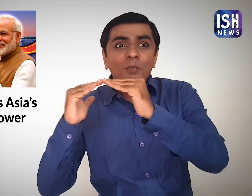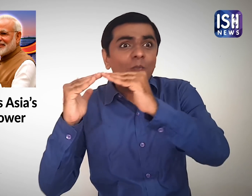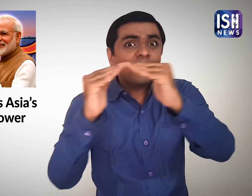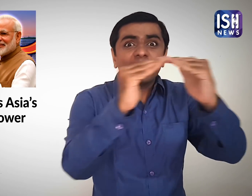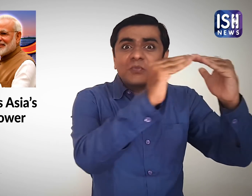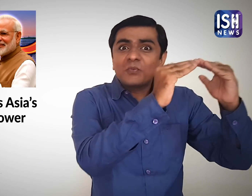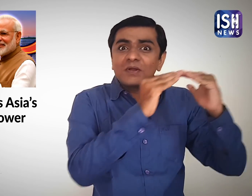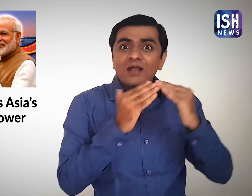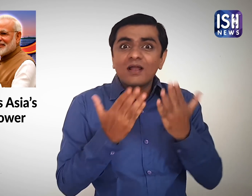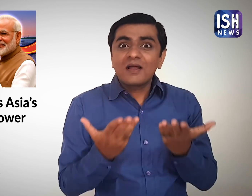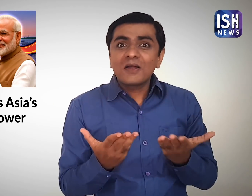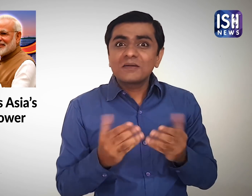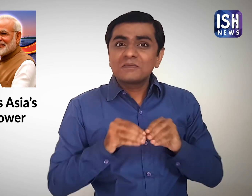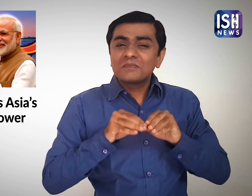for 5 lakh homes.